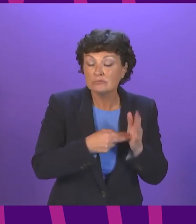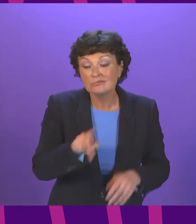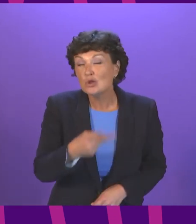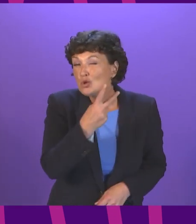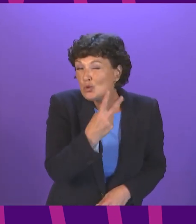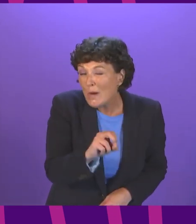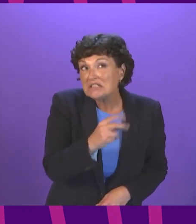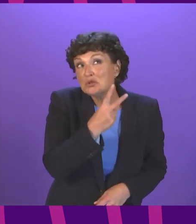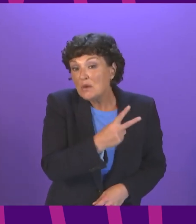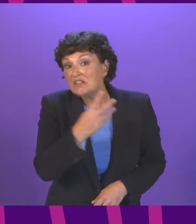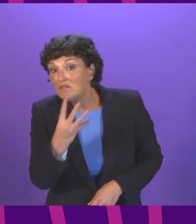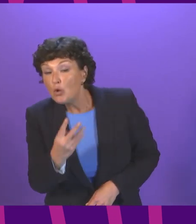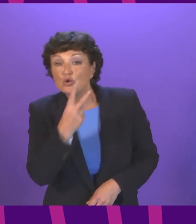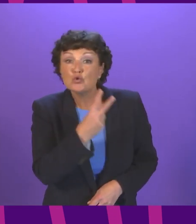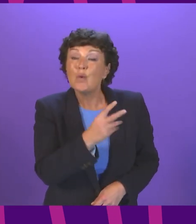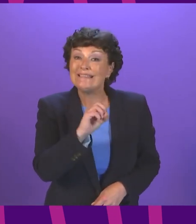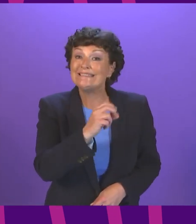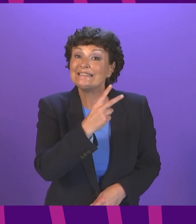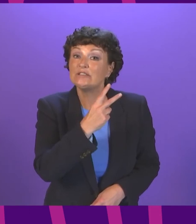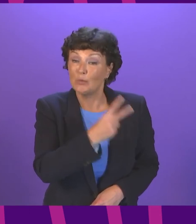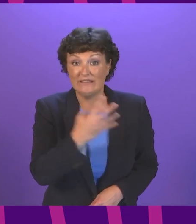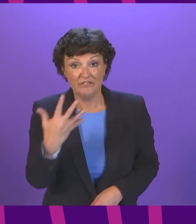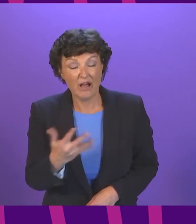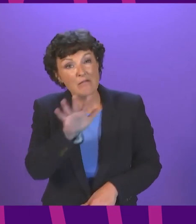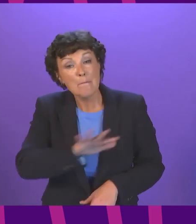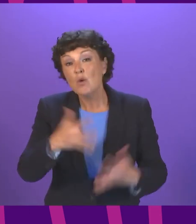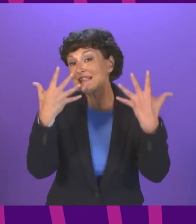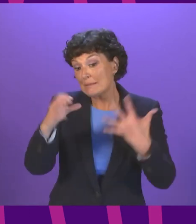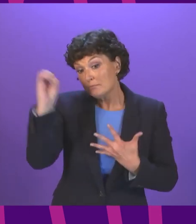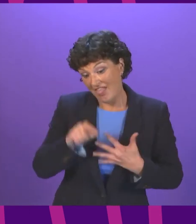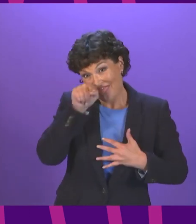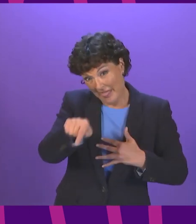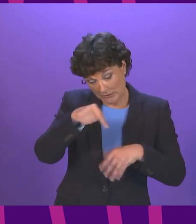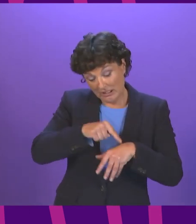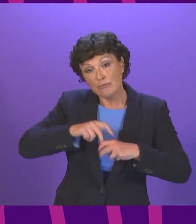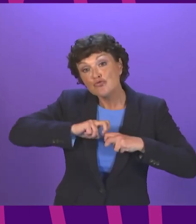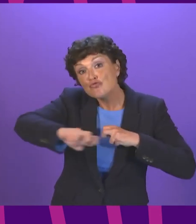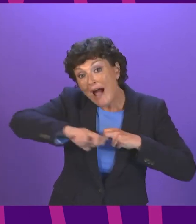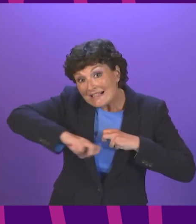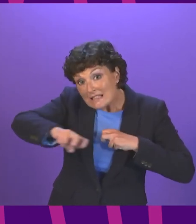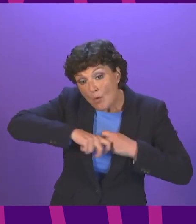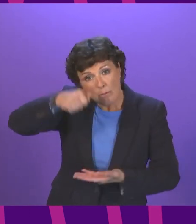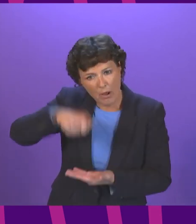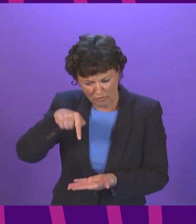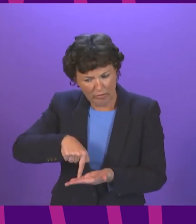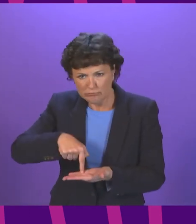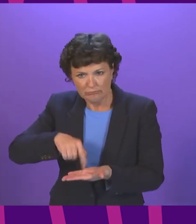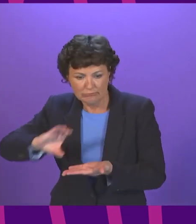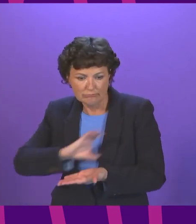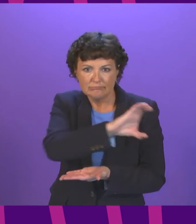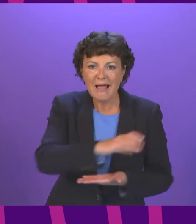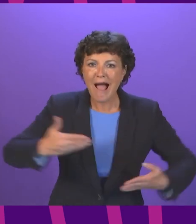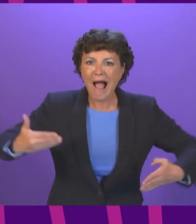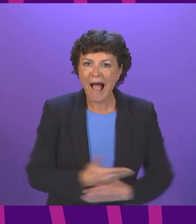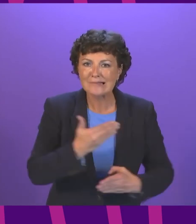2025, at least 10% of the transport budget will be dedicated to active travel Building on the pilots underway, free